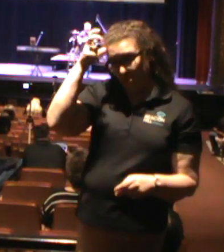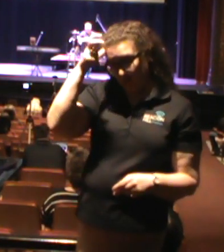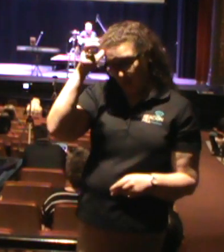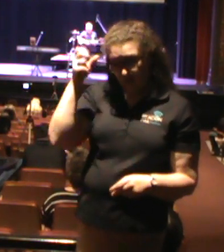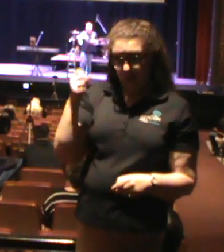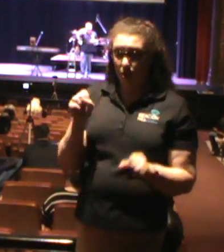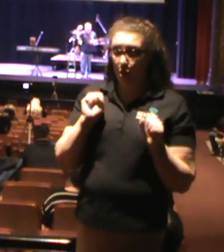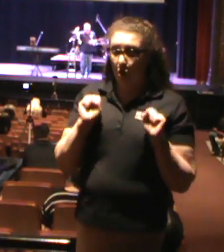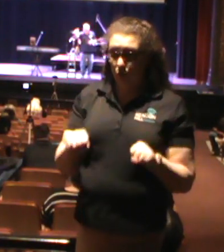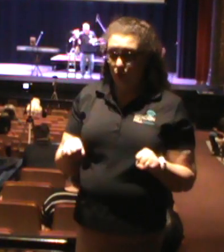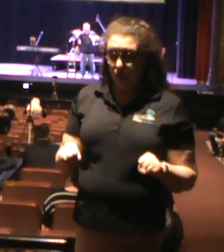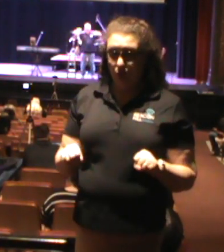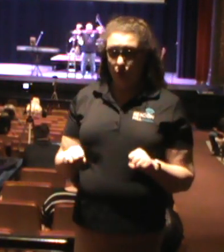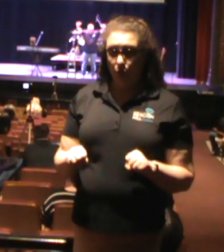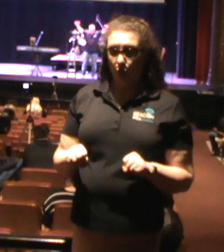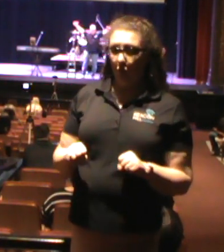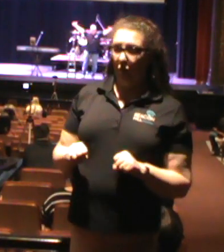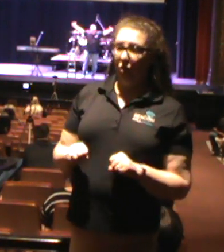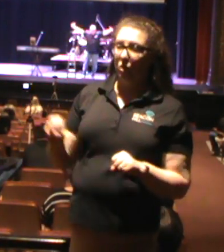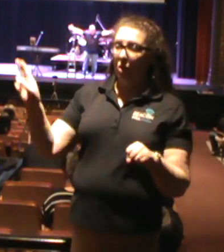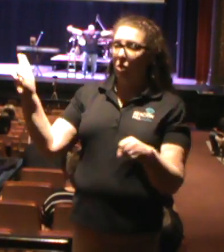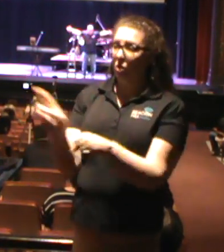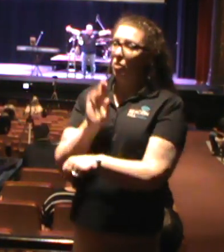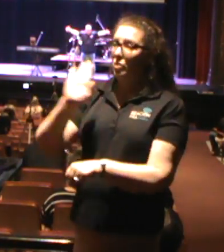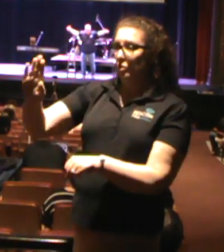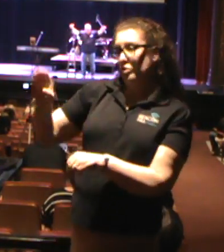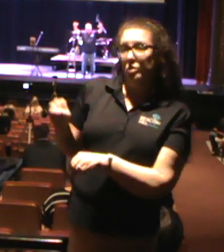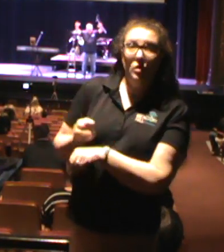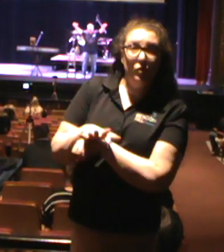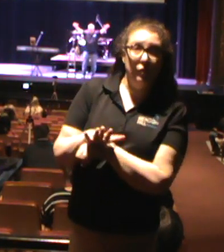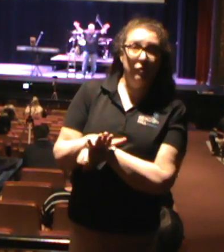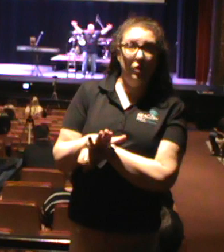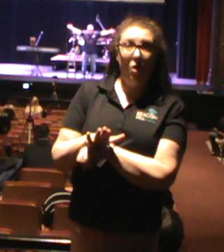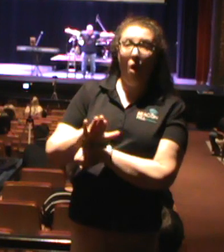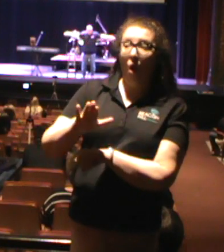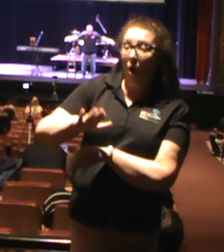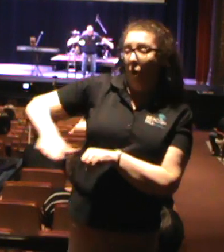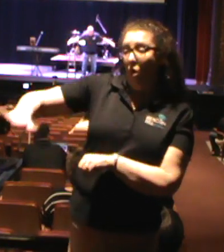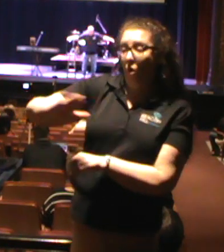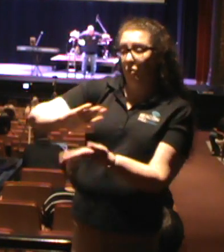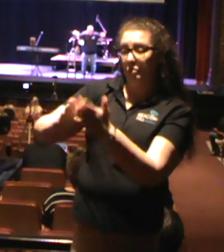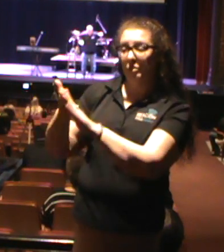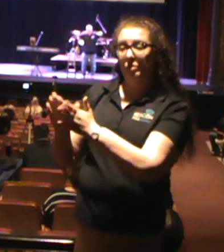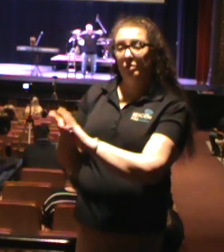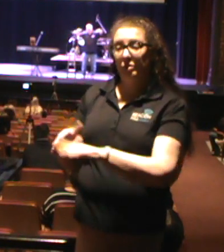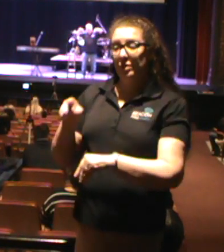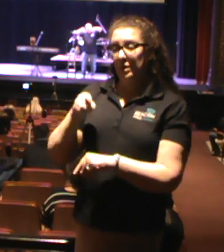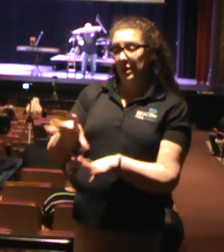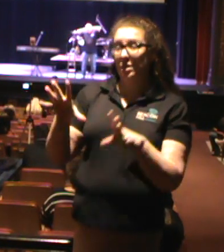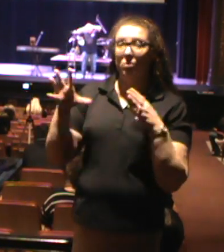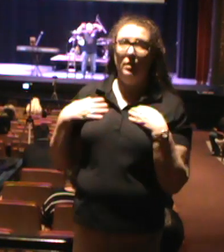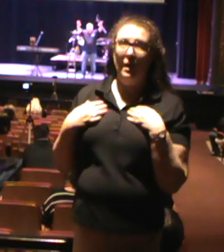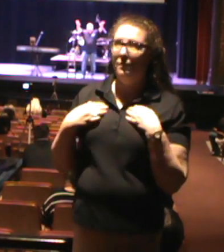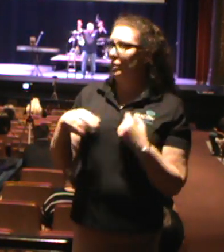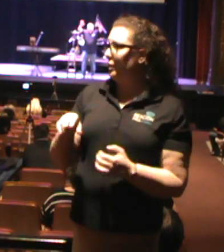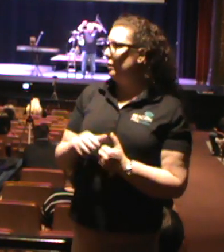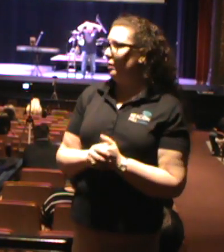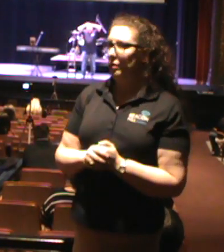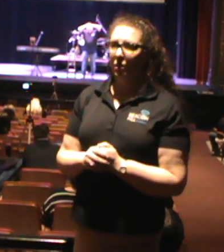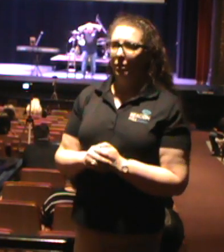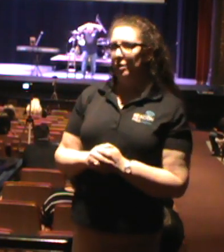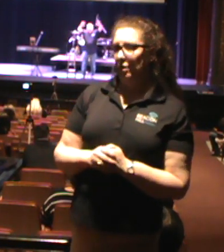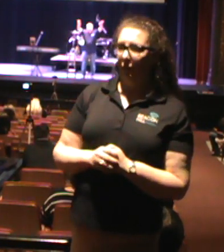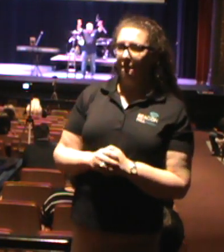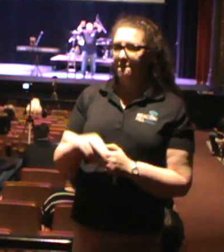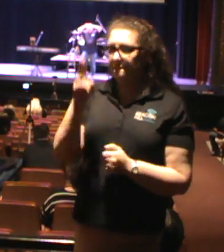exercise his influence over a community. It was a place where Satan was having a field day. It was covered